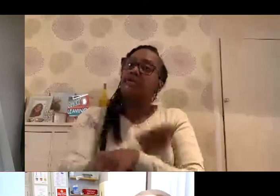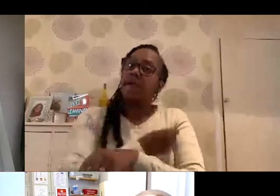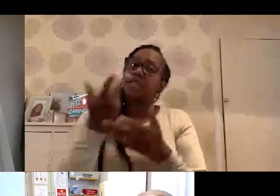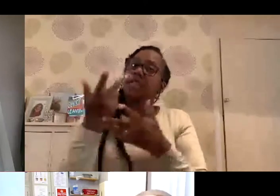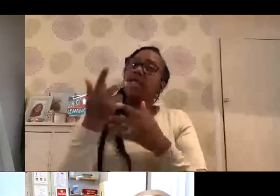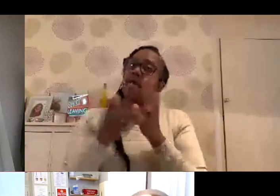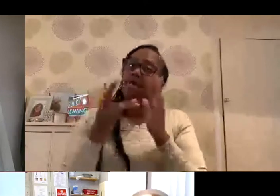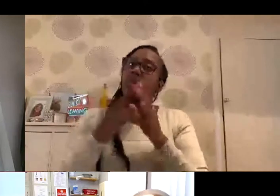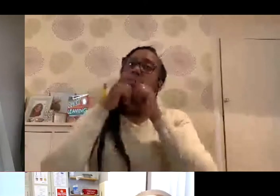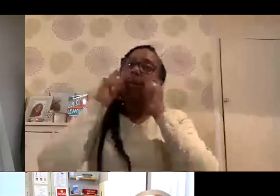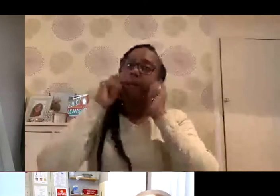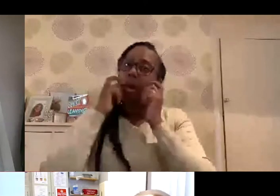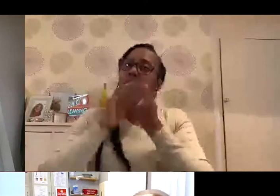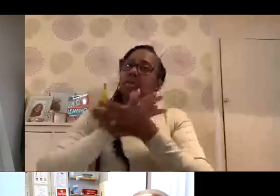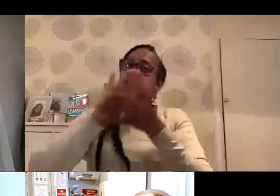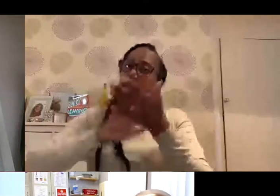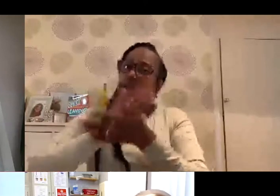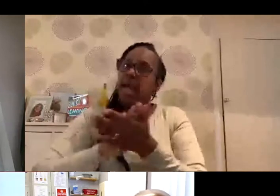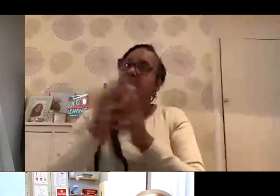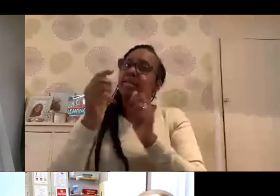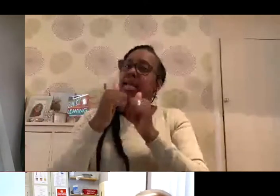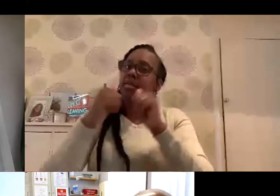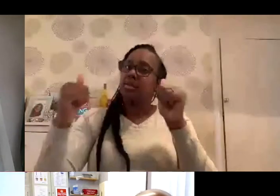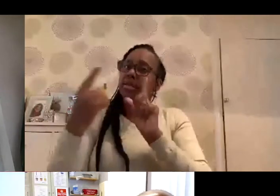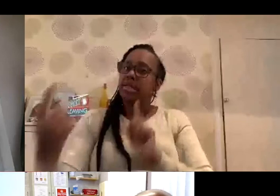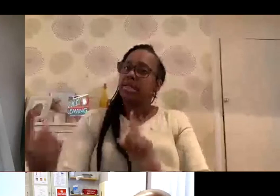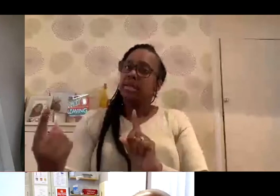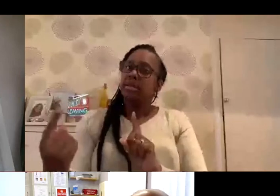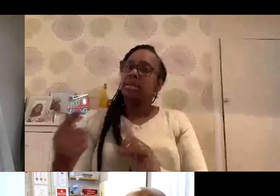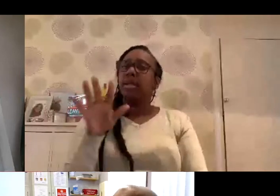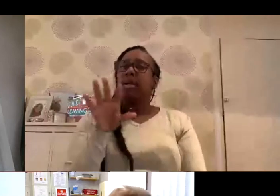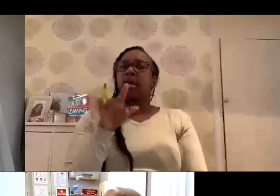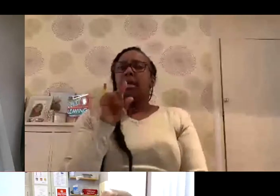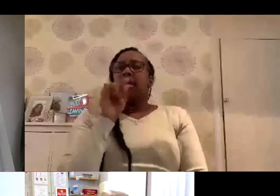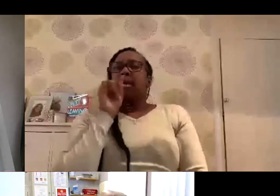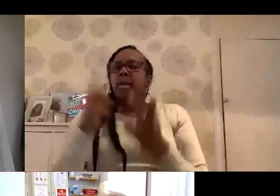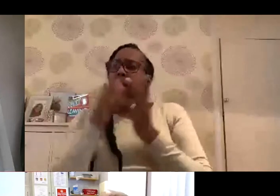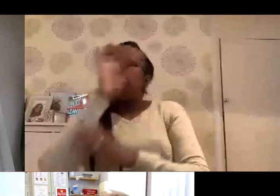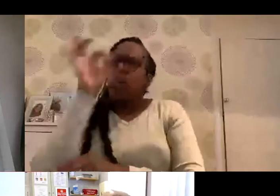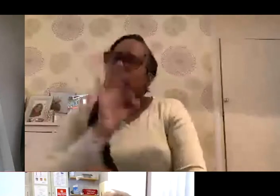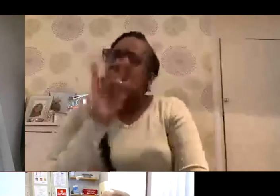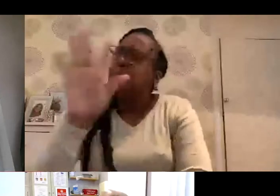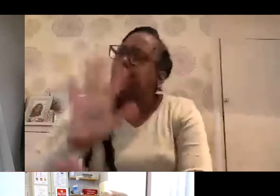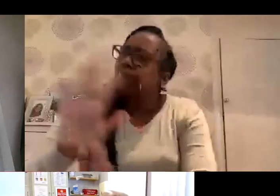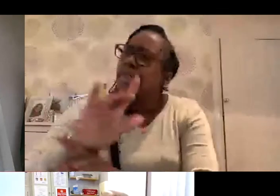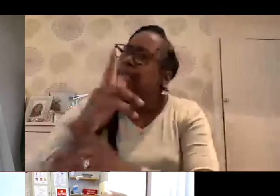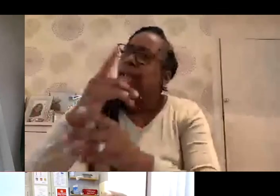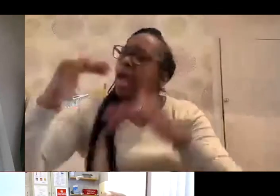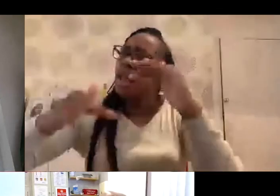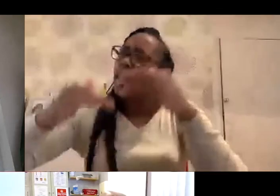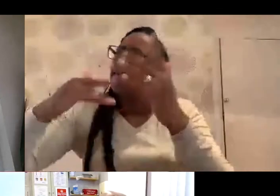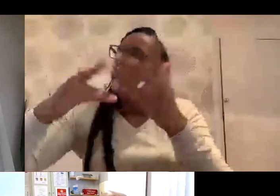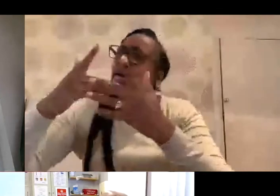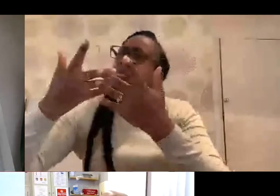Very important. And is there any kind of figures you can give around sort of the level of protection they offer after one dose and